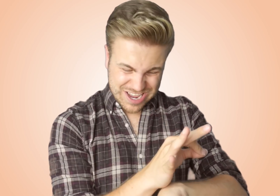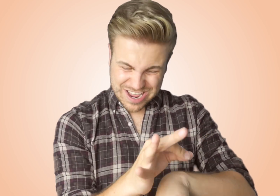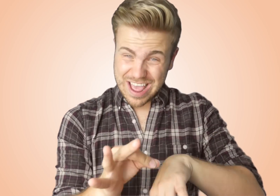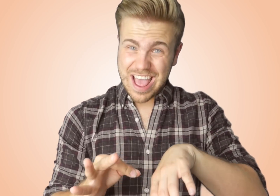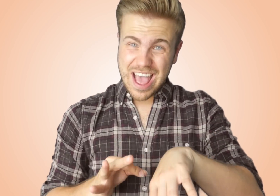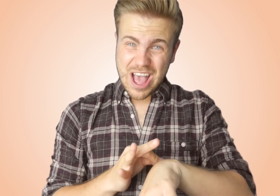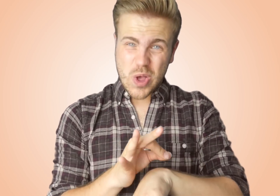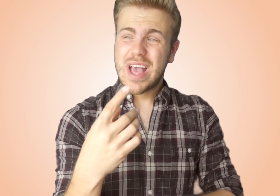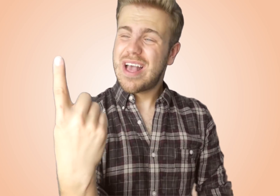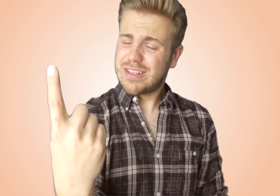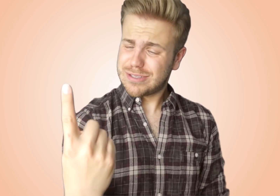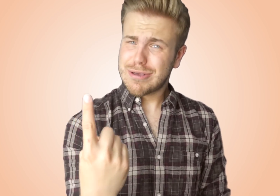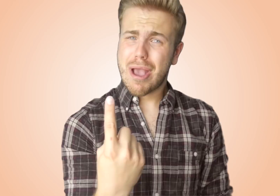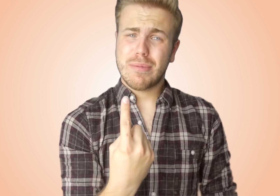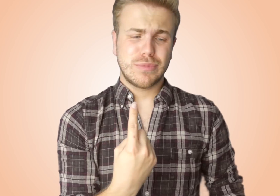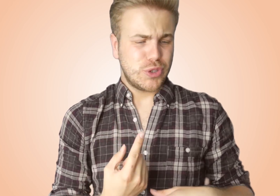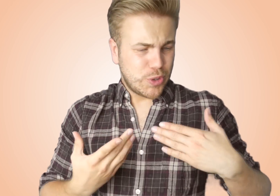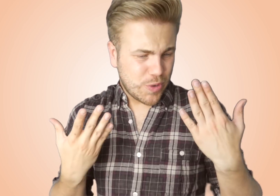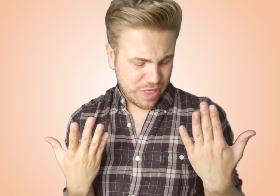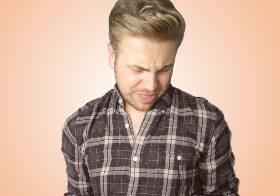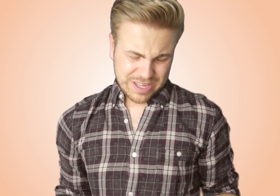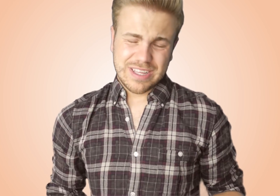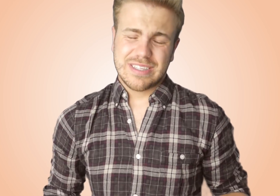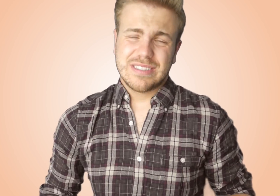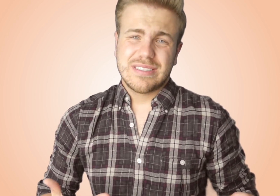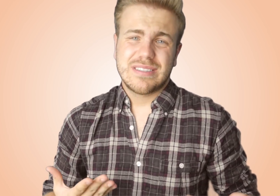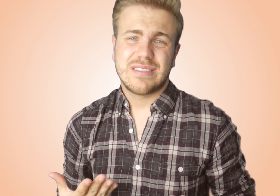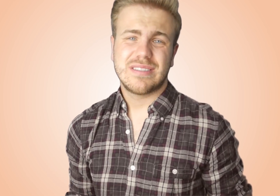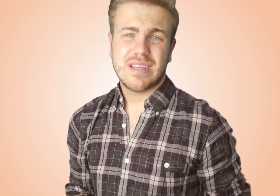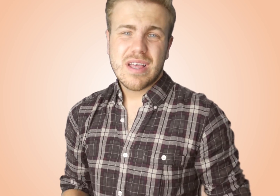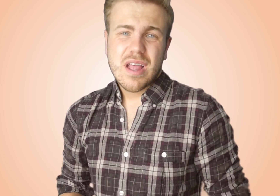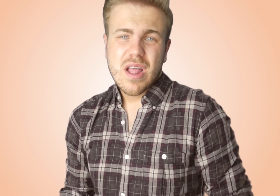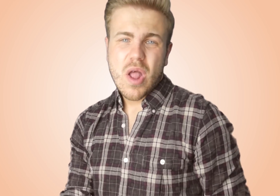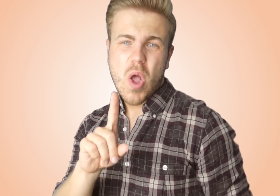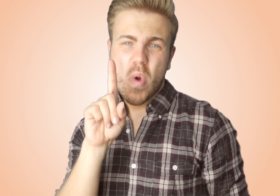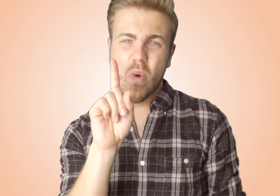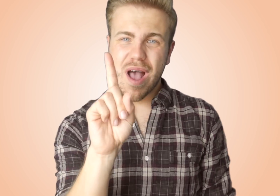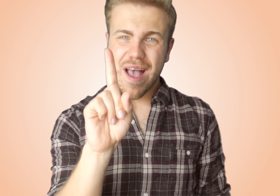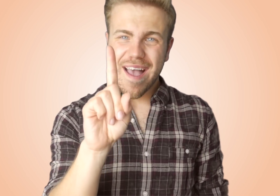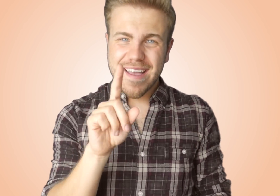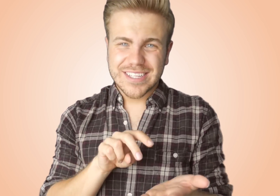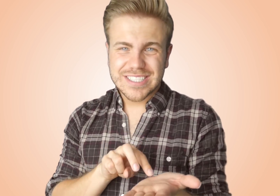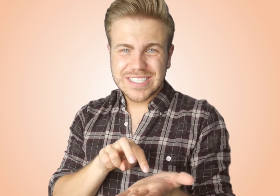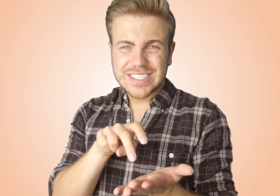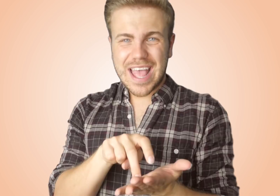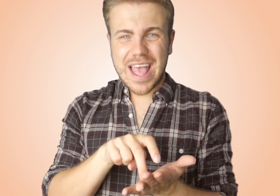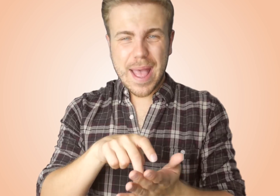hour has come to this One step